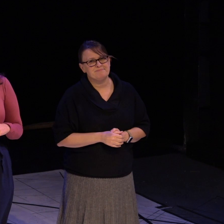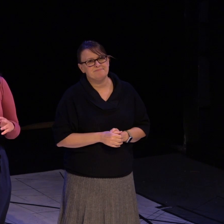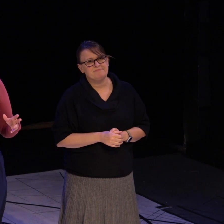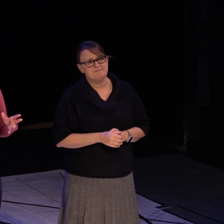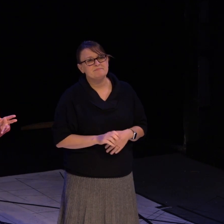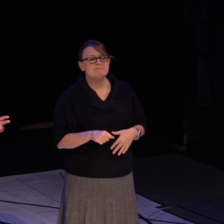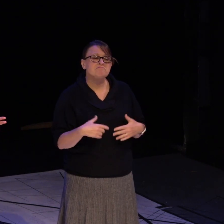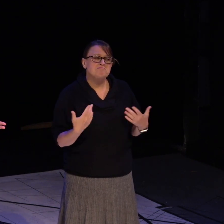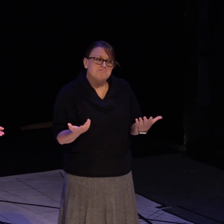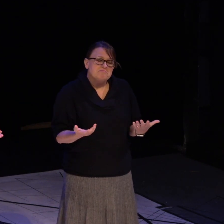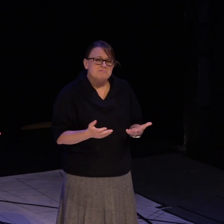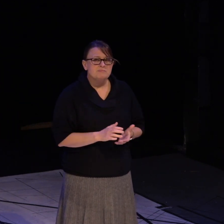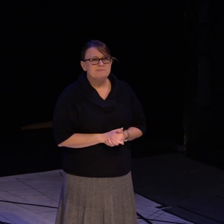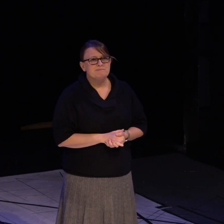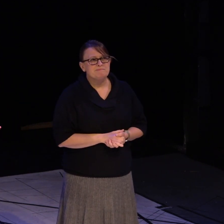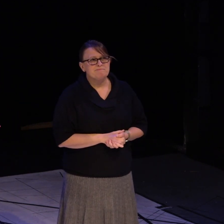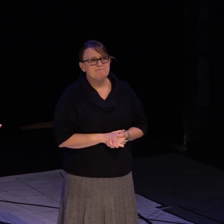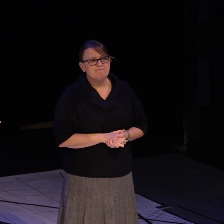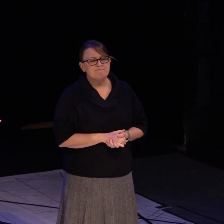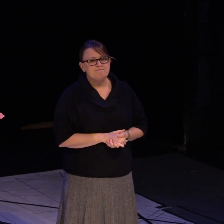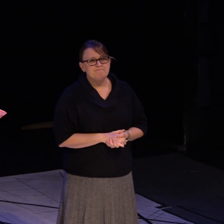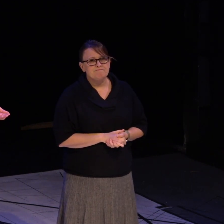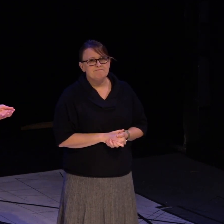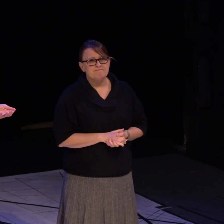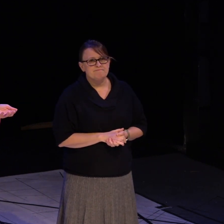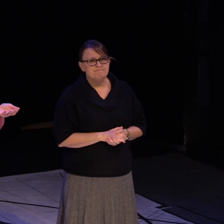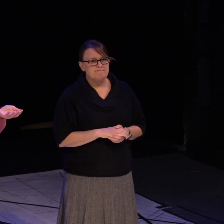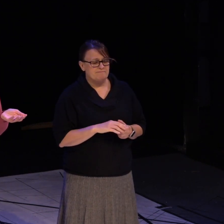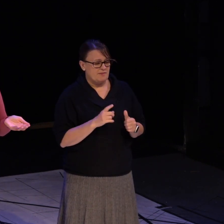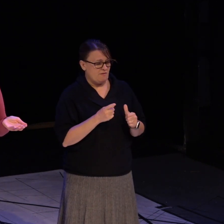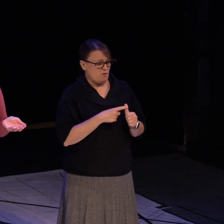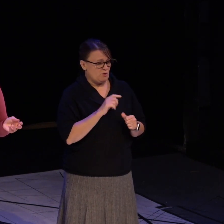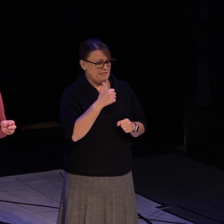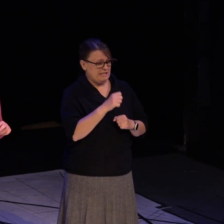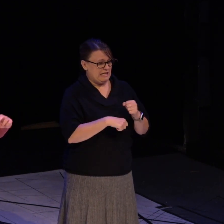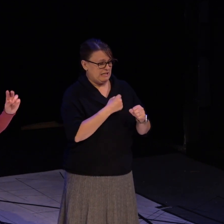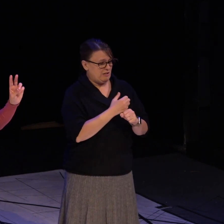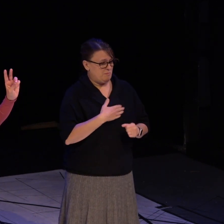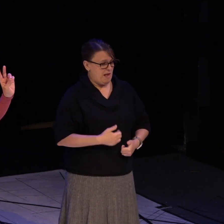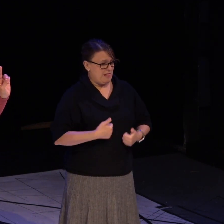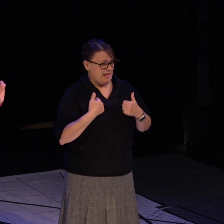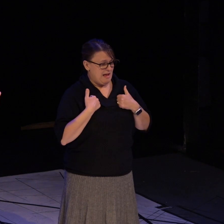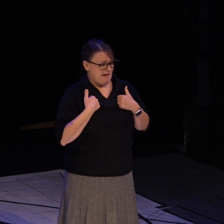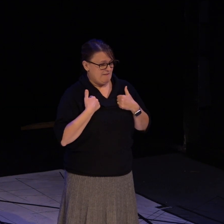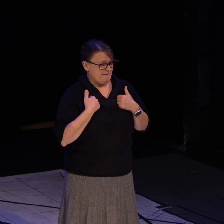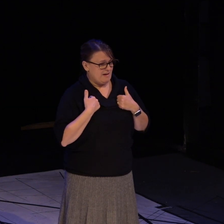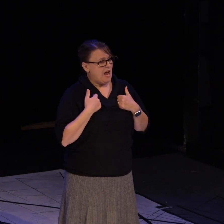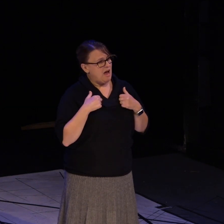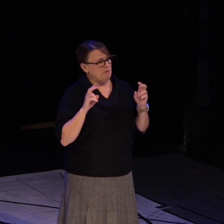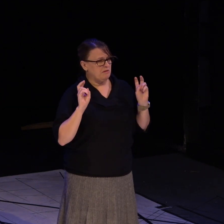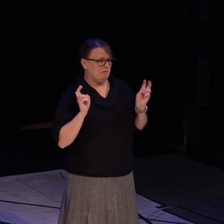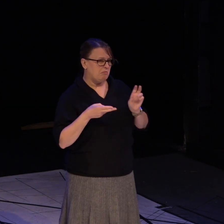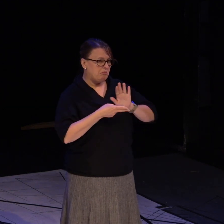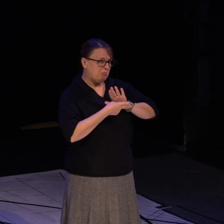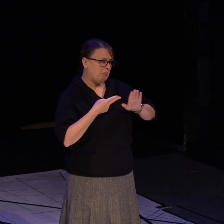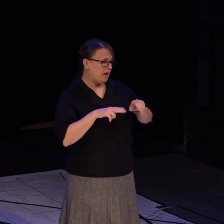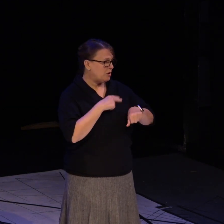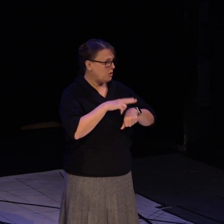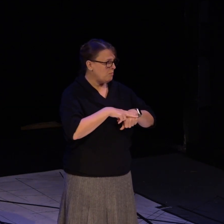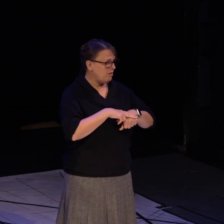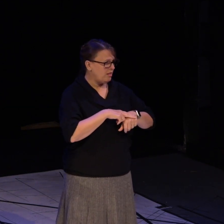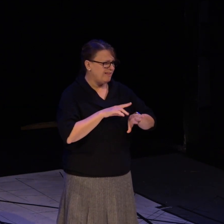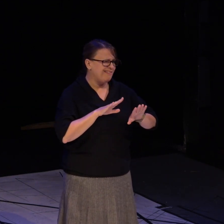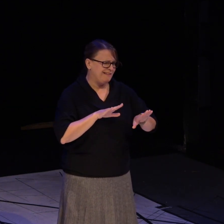So, basically, the first ten years of my life, I was considered normal. Now, that can be